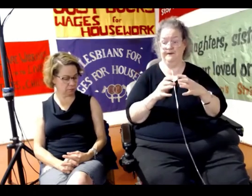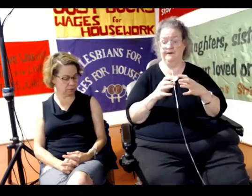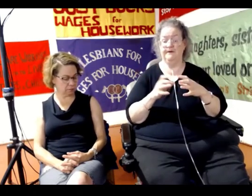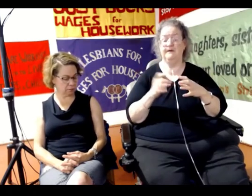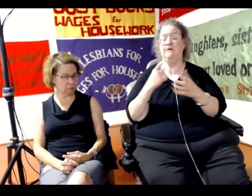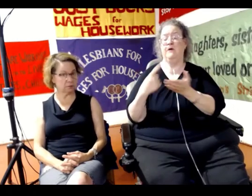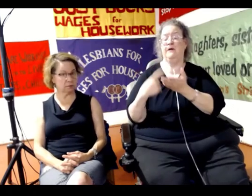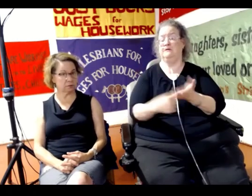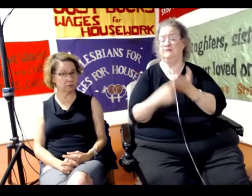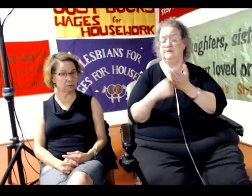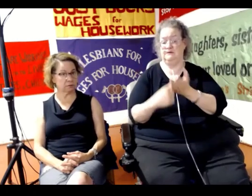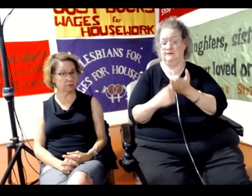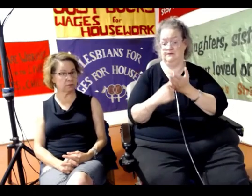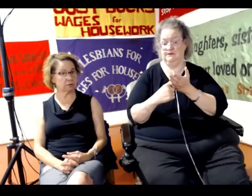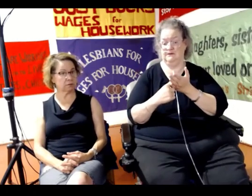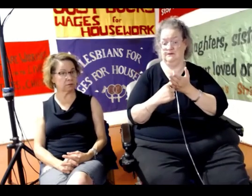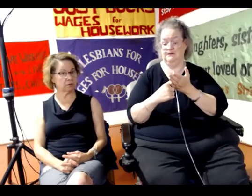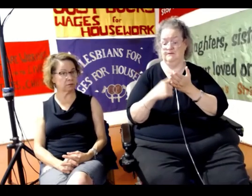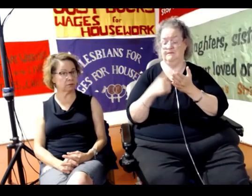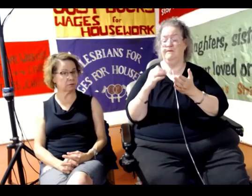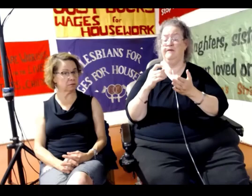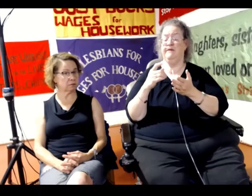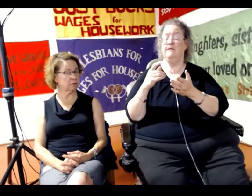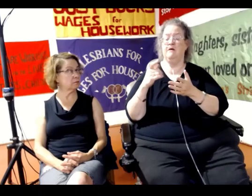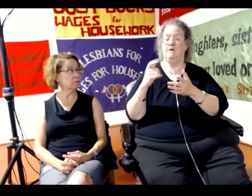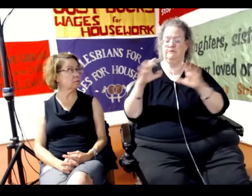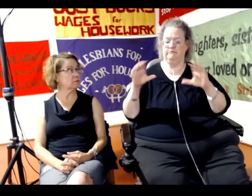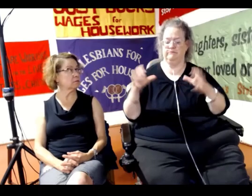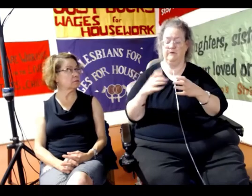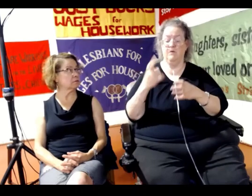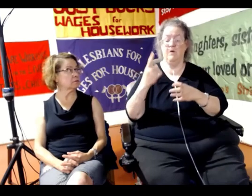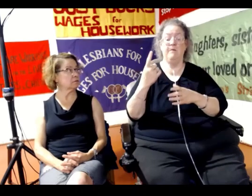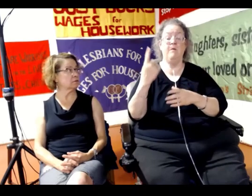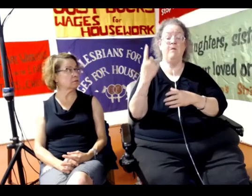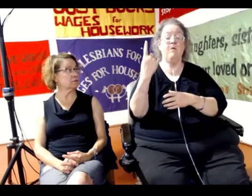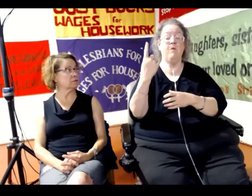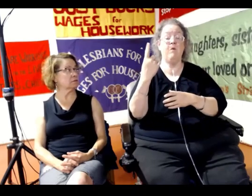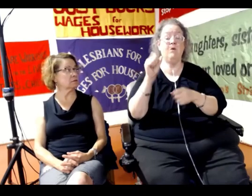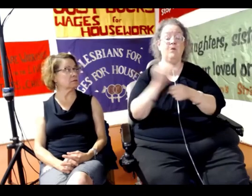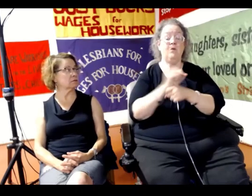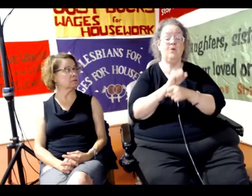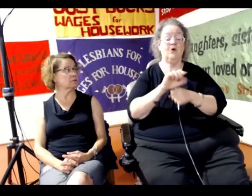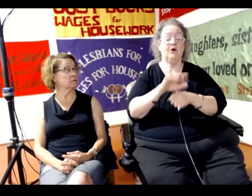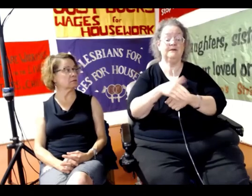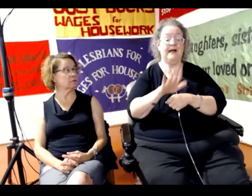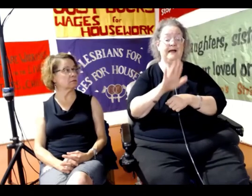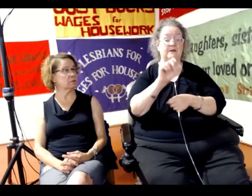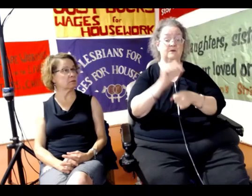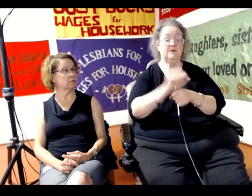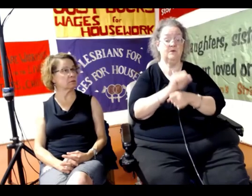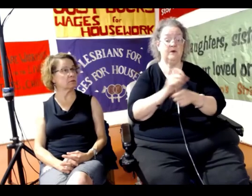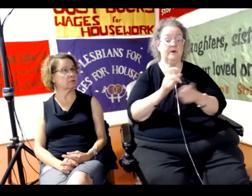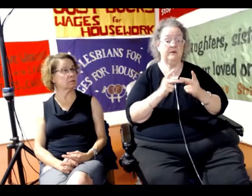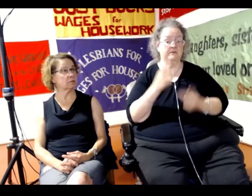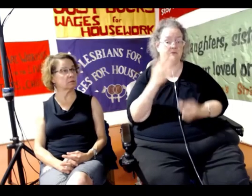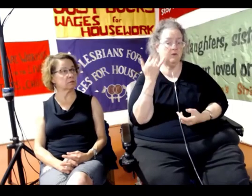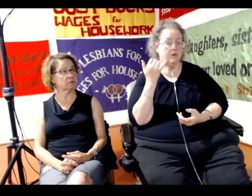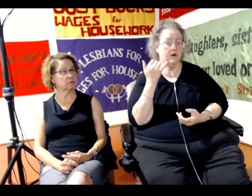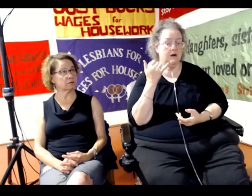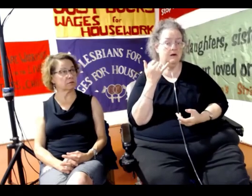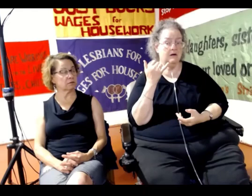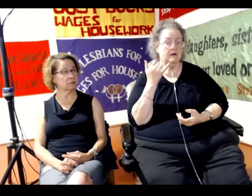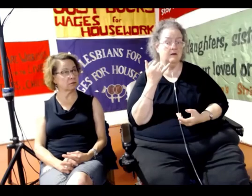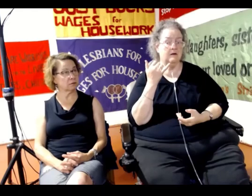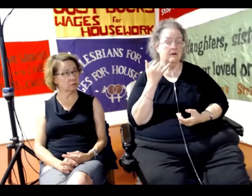about is in August 2010, a Nepali worker died in his workplace. The reason he died was because